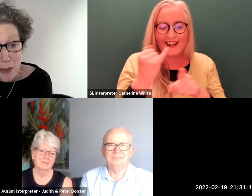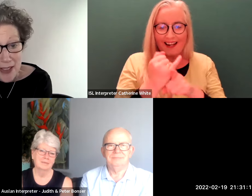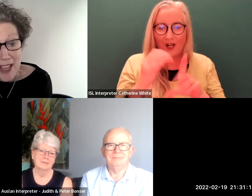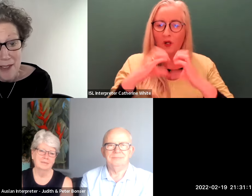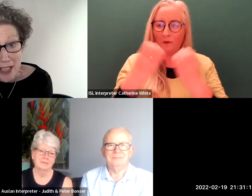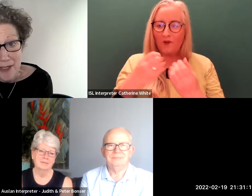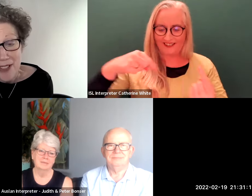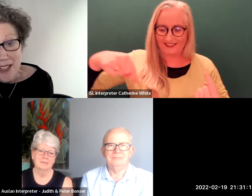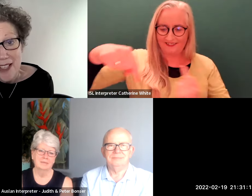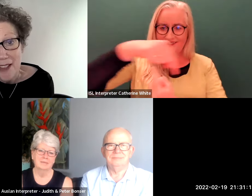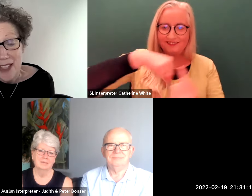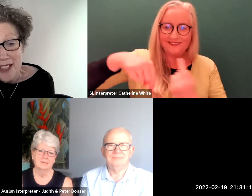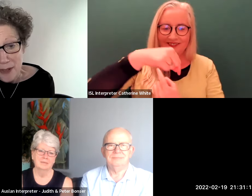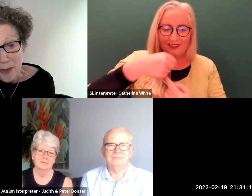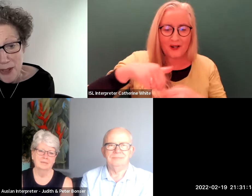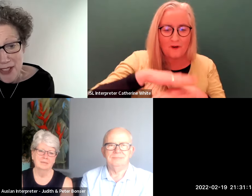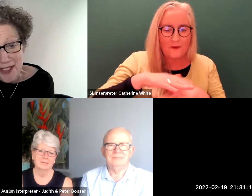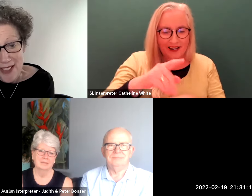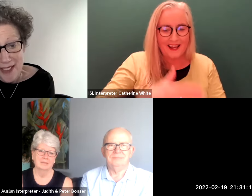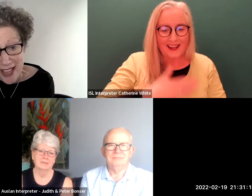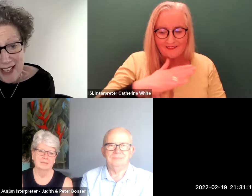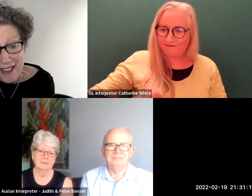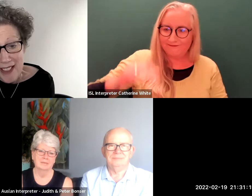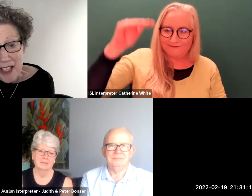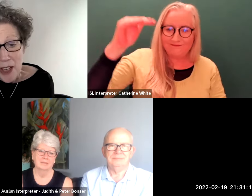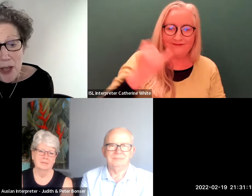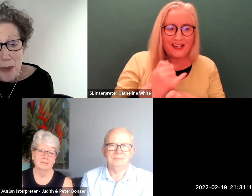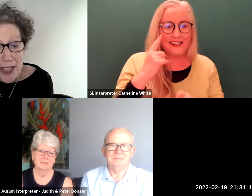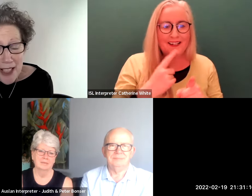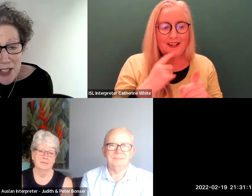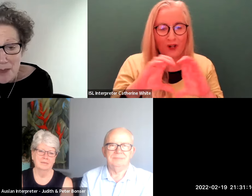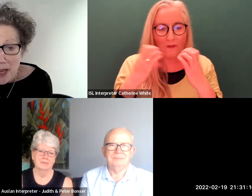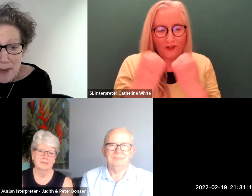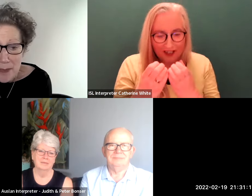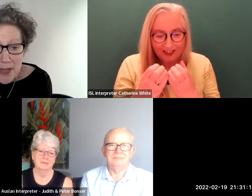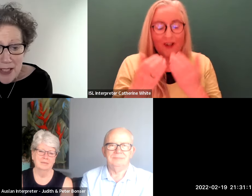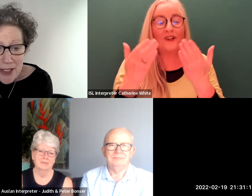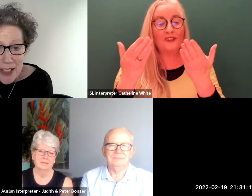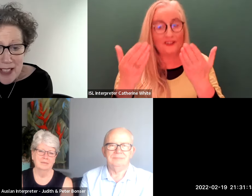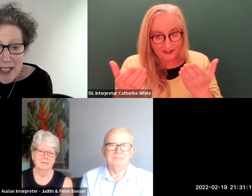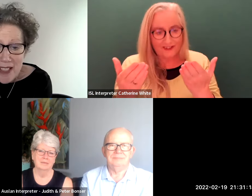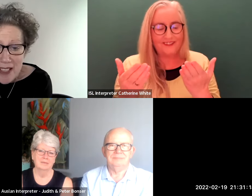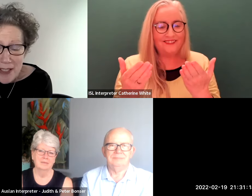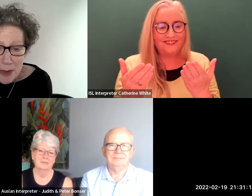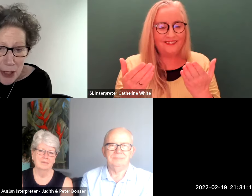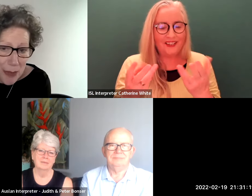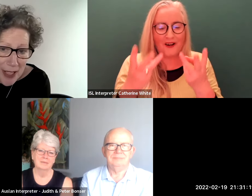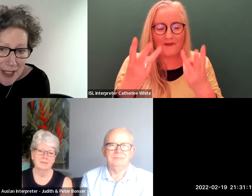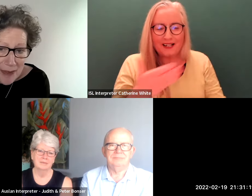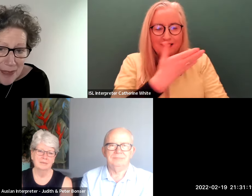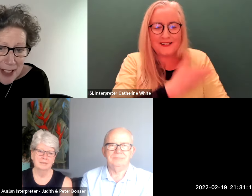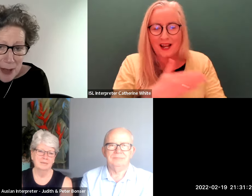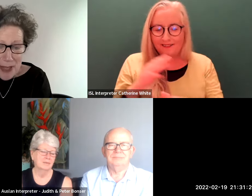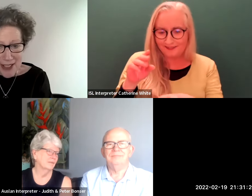where they have lived serving the deaf communities there what i'd like to do maybe is to start with you